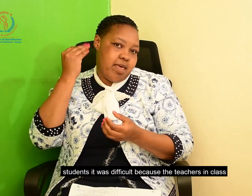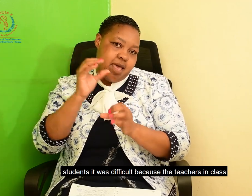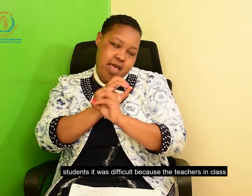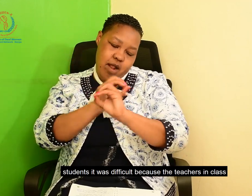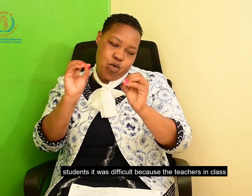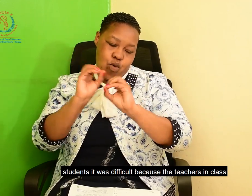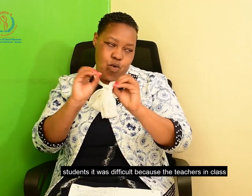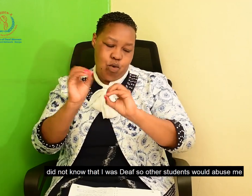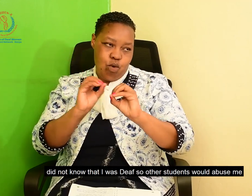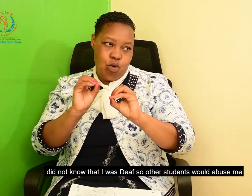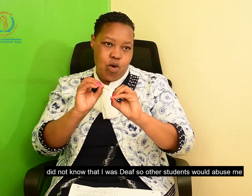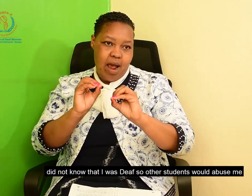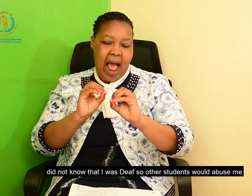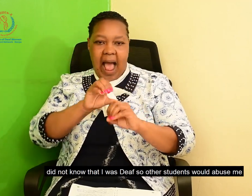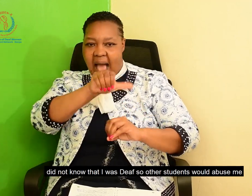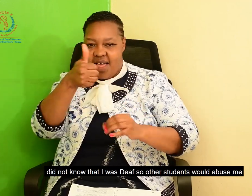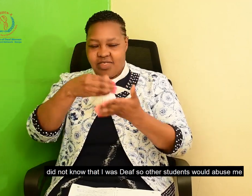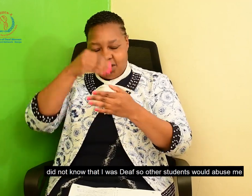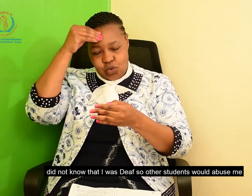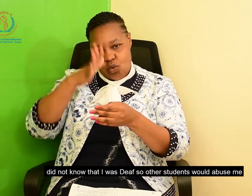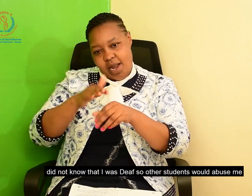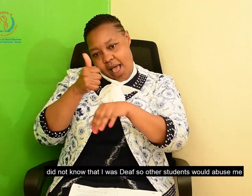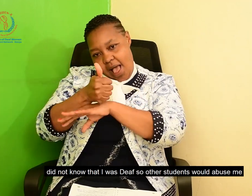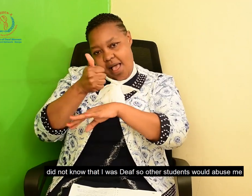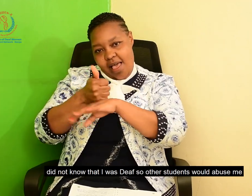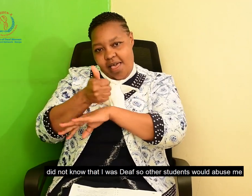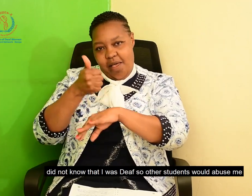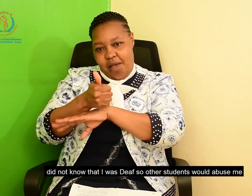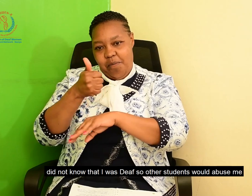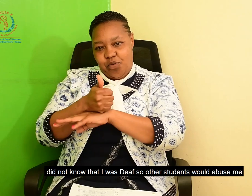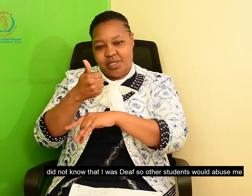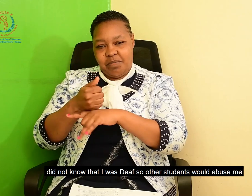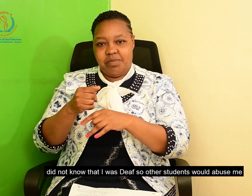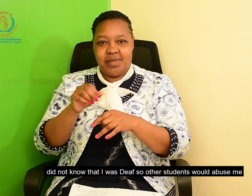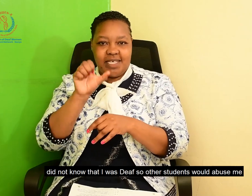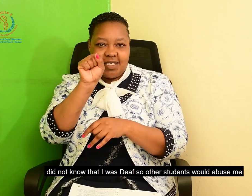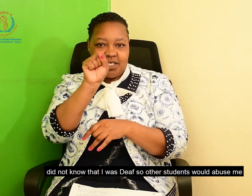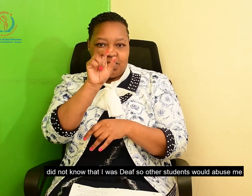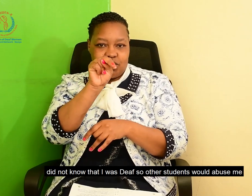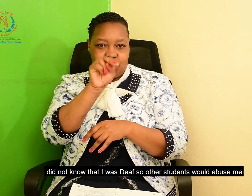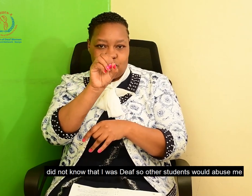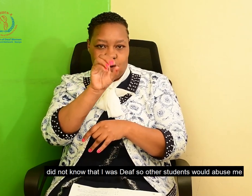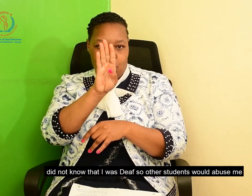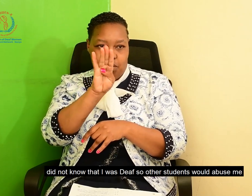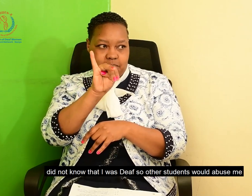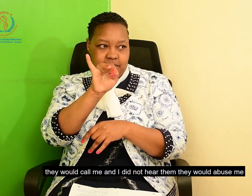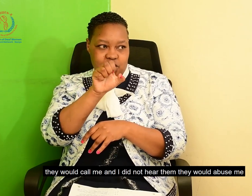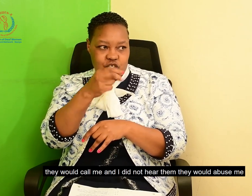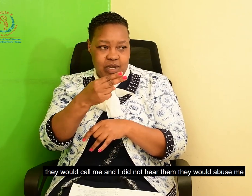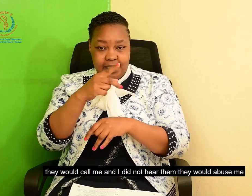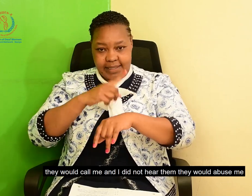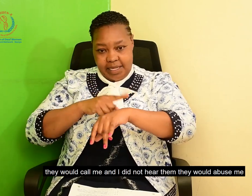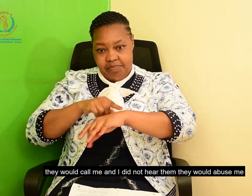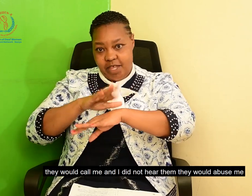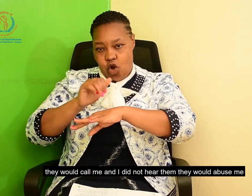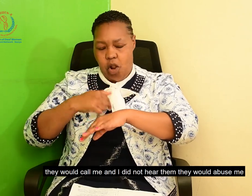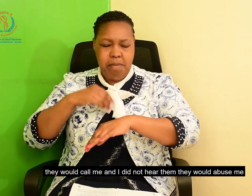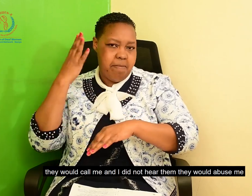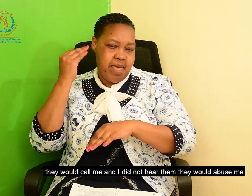teachers in class did not know that I was deaf. So, also, other students would abuse me, yes. And also,